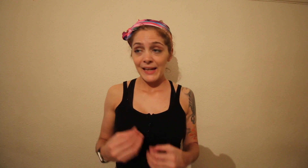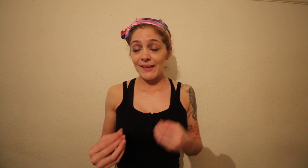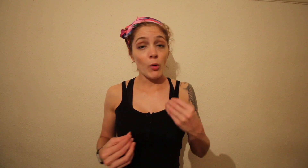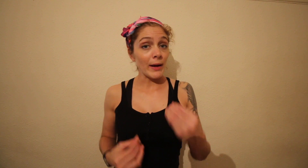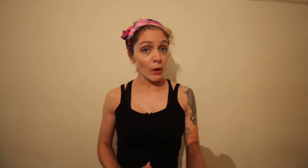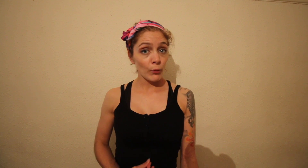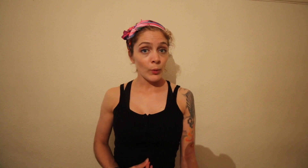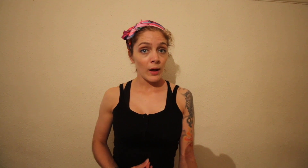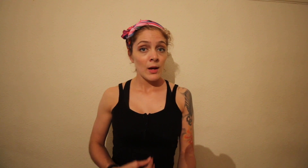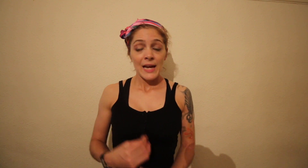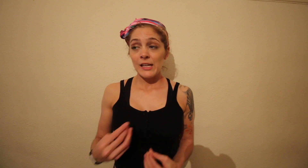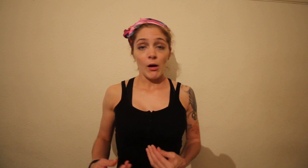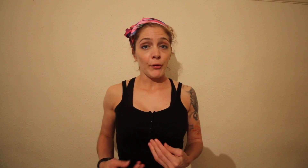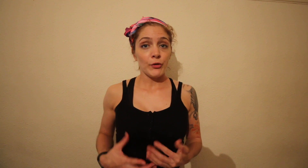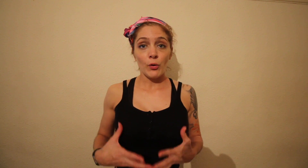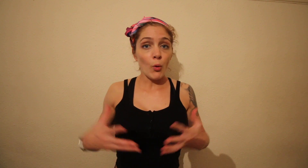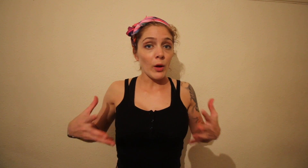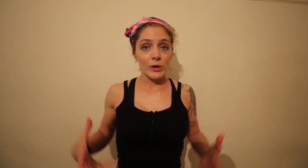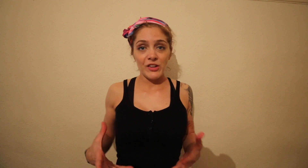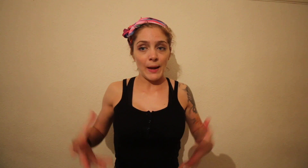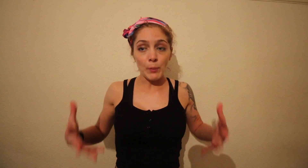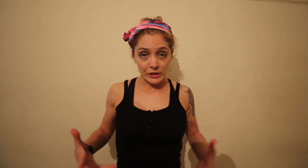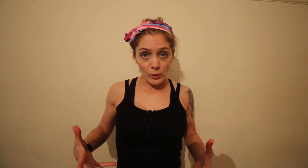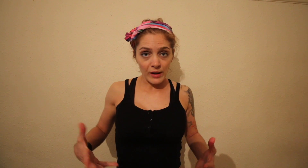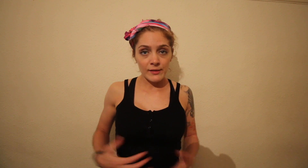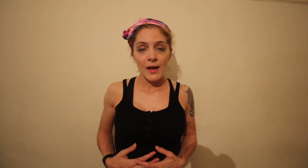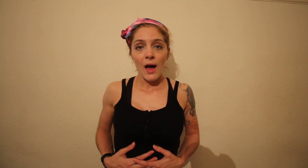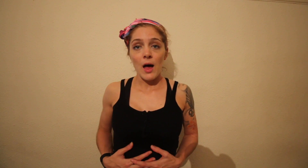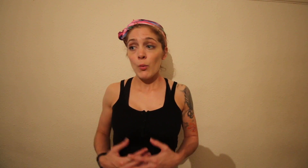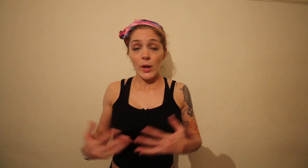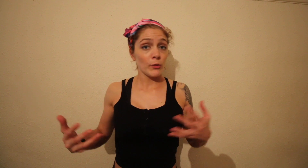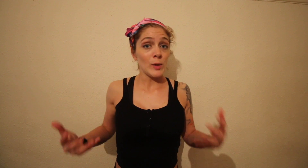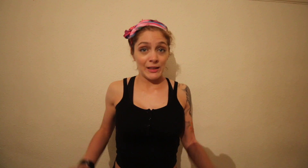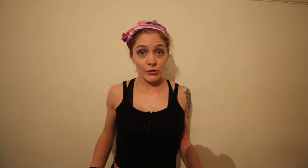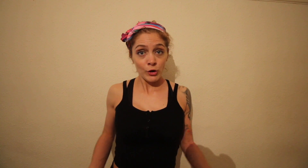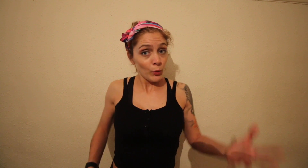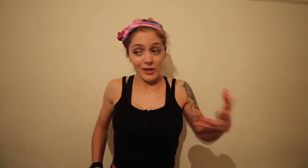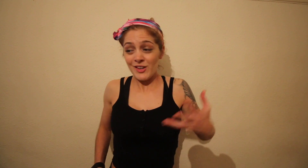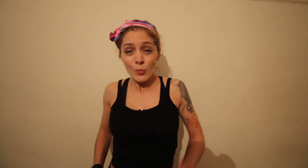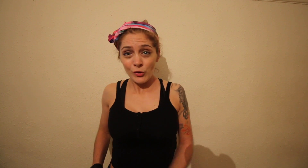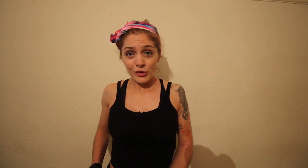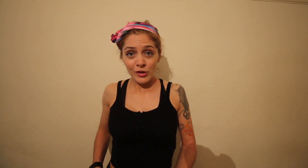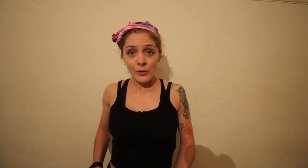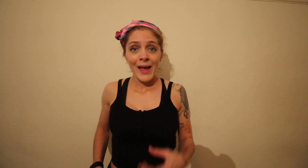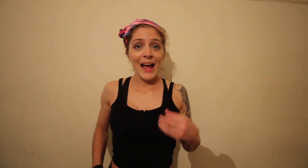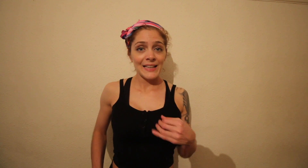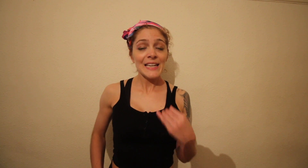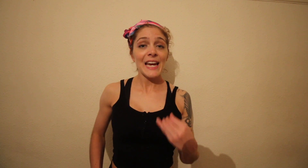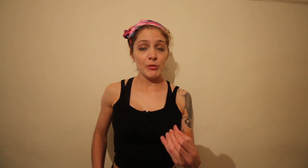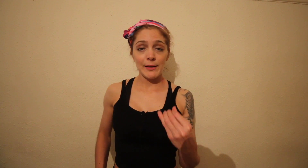he said what my goals were, he asked sort of what I wanted to get body wise, what I was willing to do, what I didn't want to do and he gave me